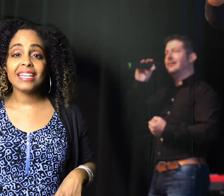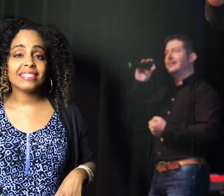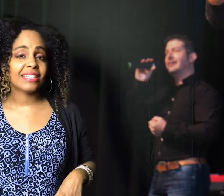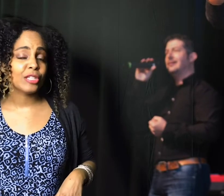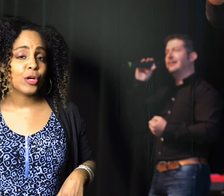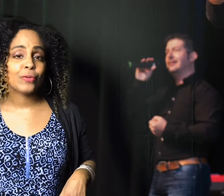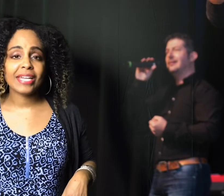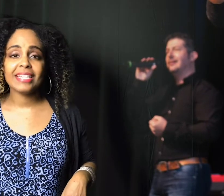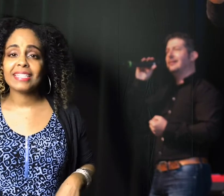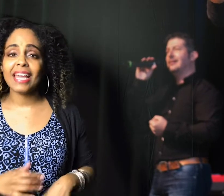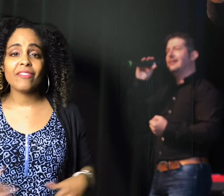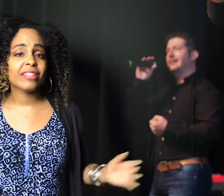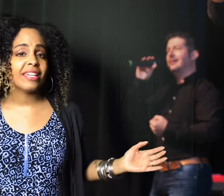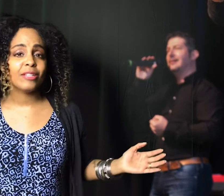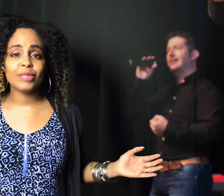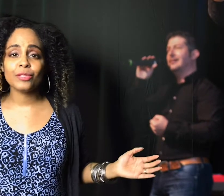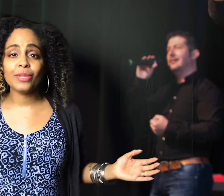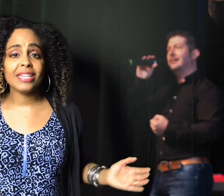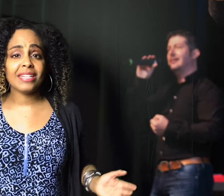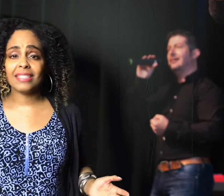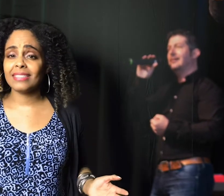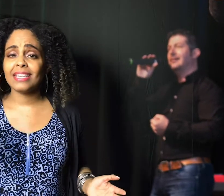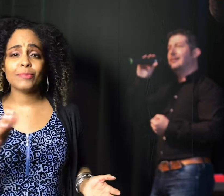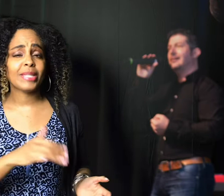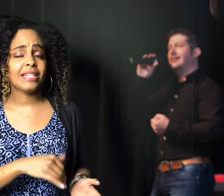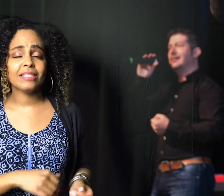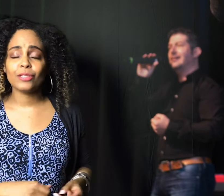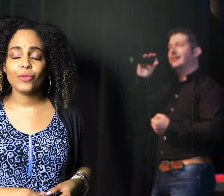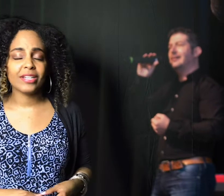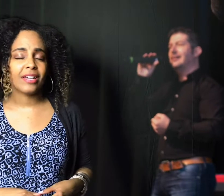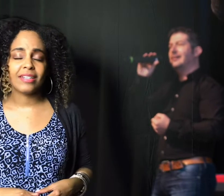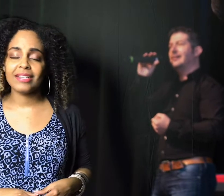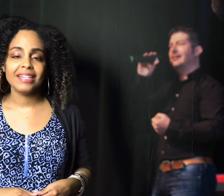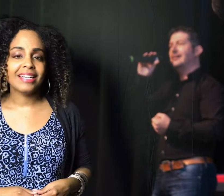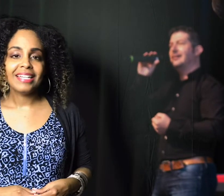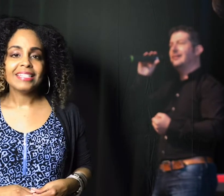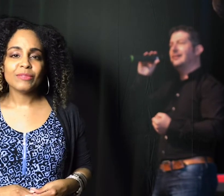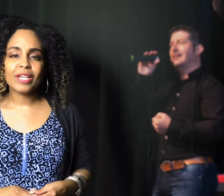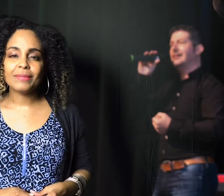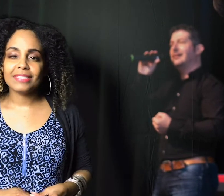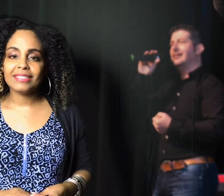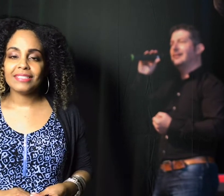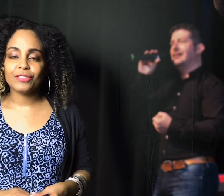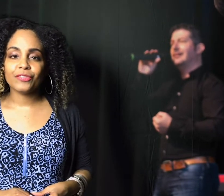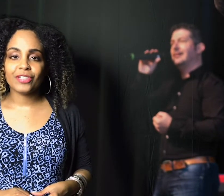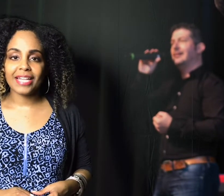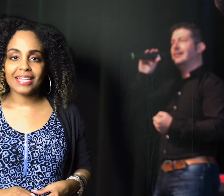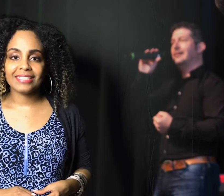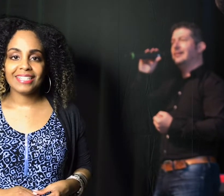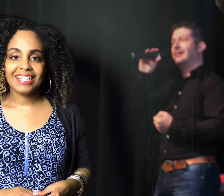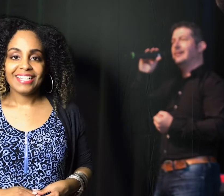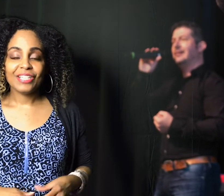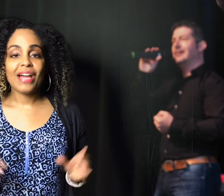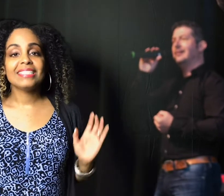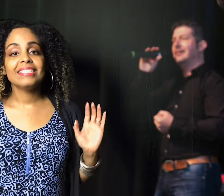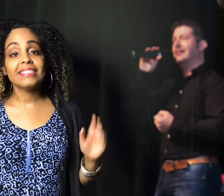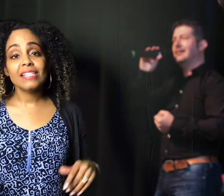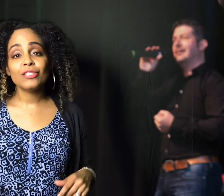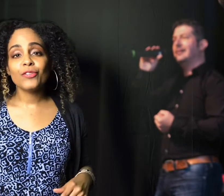and low days and everything in between and the days blend into one another. Sometimes it's easy to forget. So as he sings over